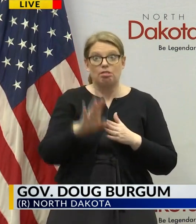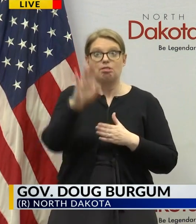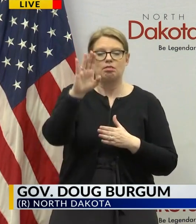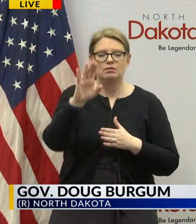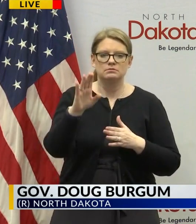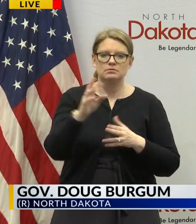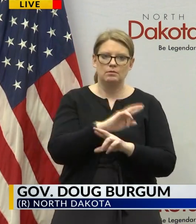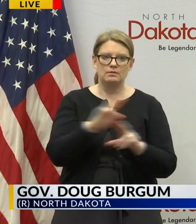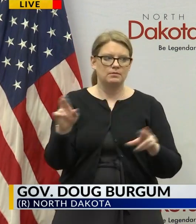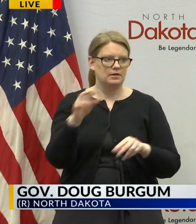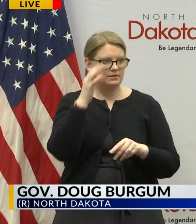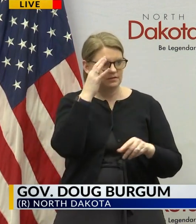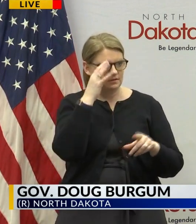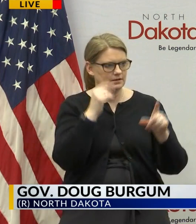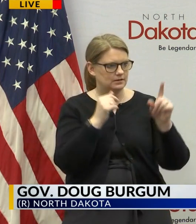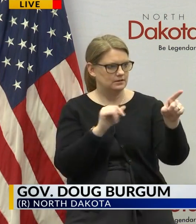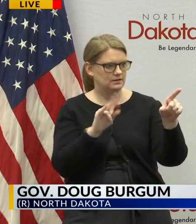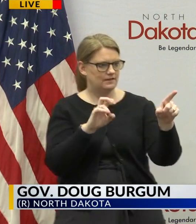ready